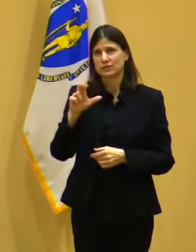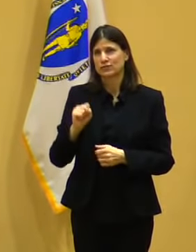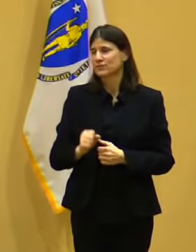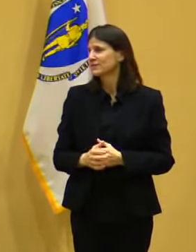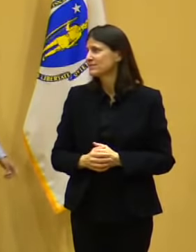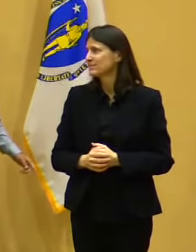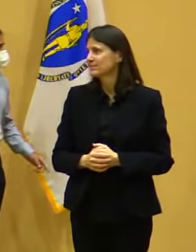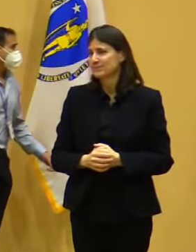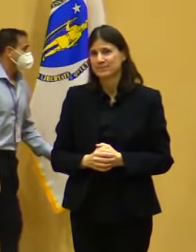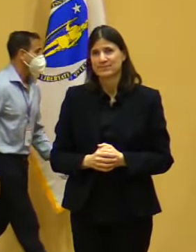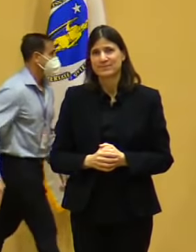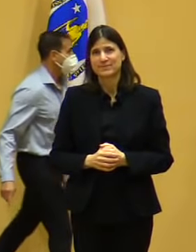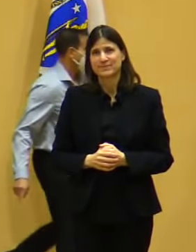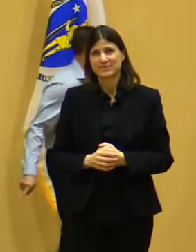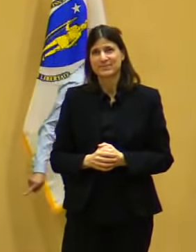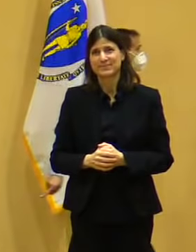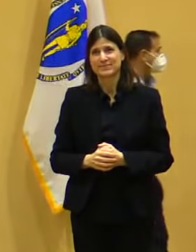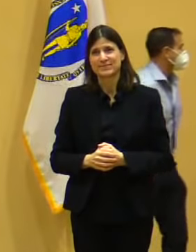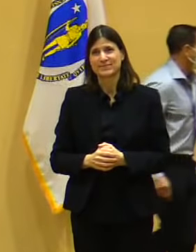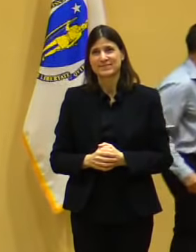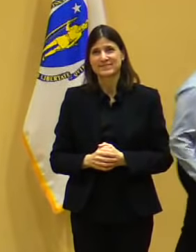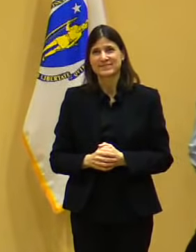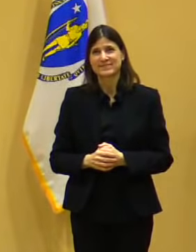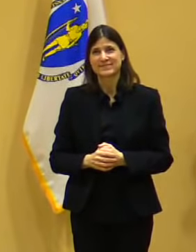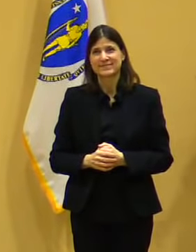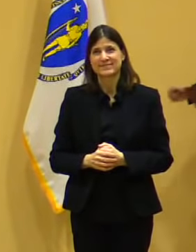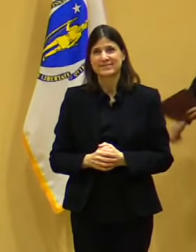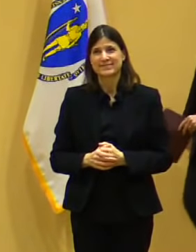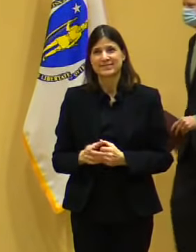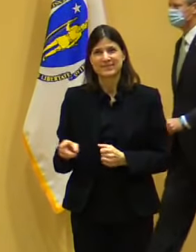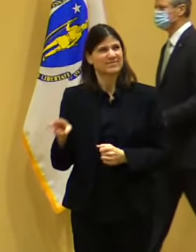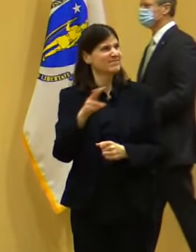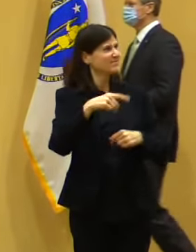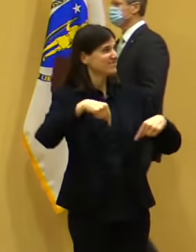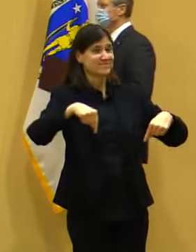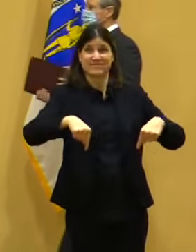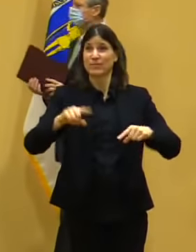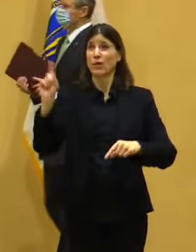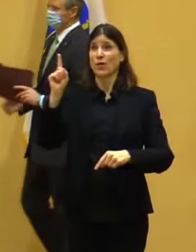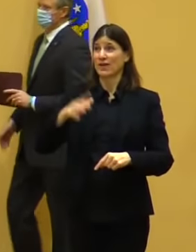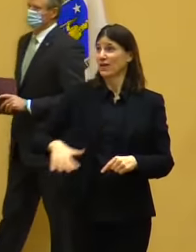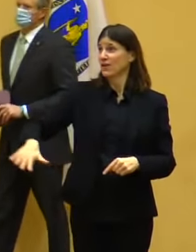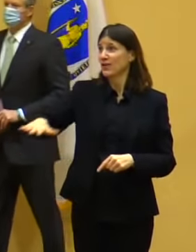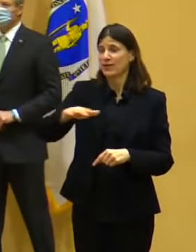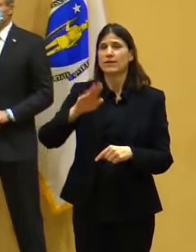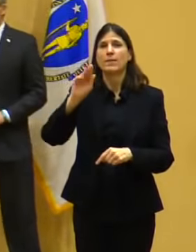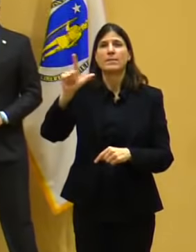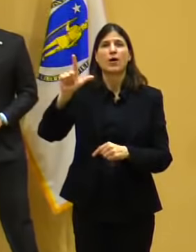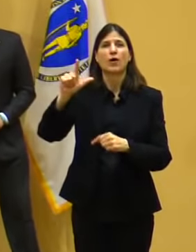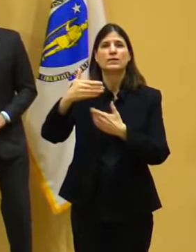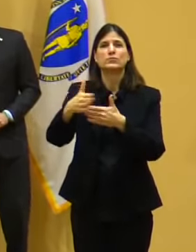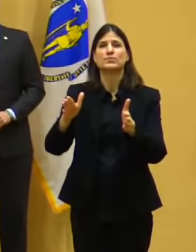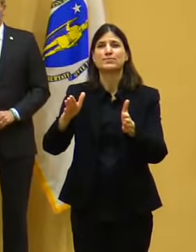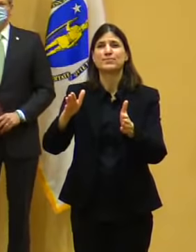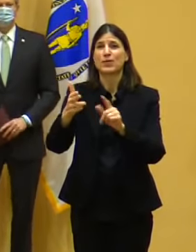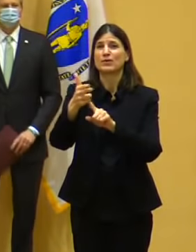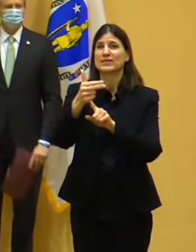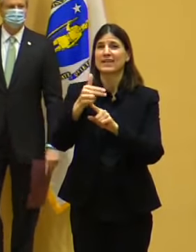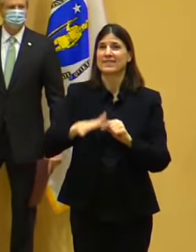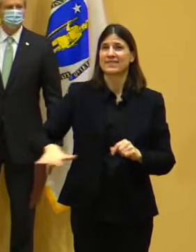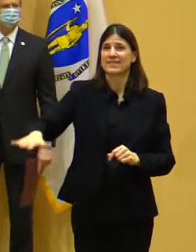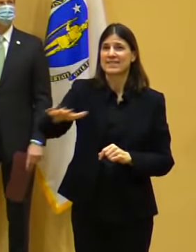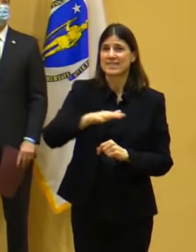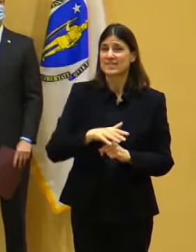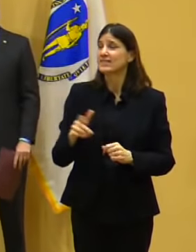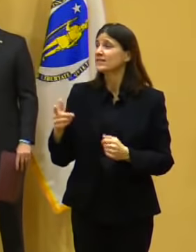It's an interesting use of a ballroom, press conferences. Governor, Lieutenant Governor, our friends at Curative,